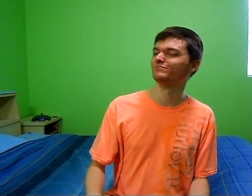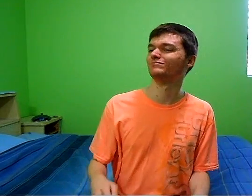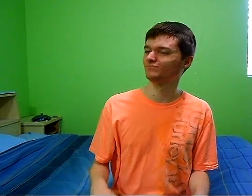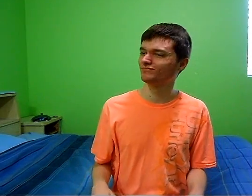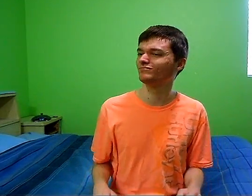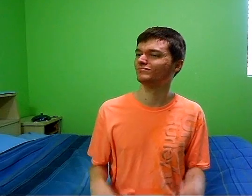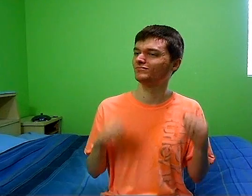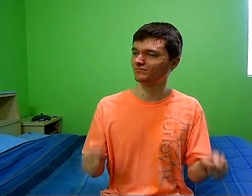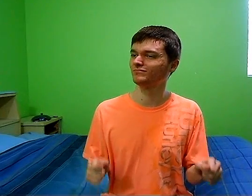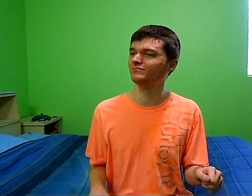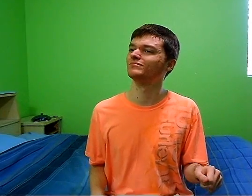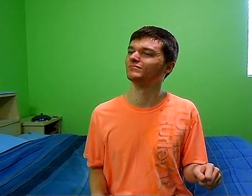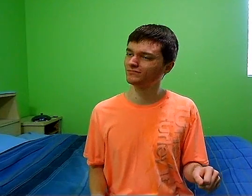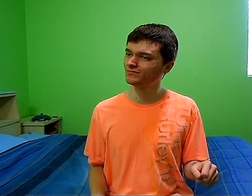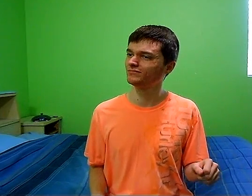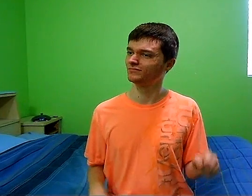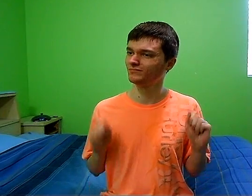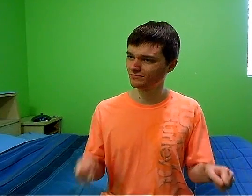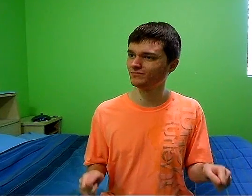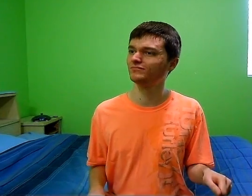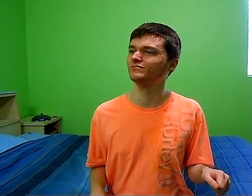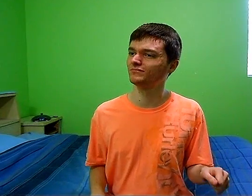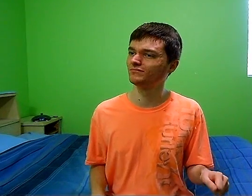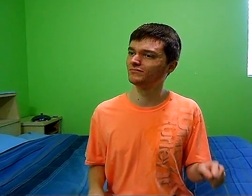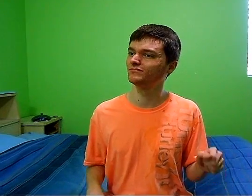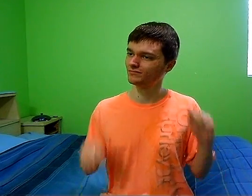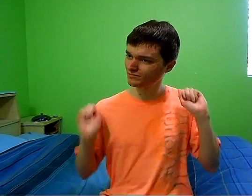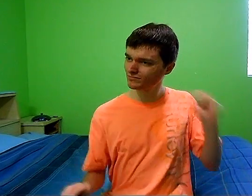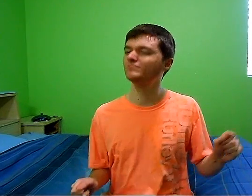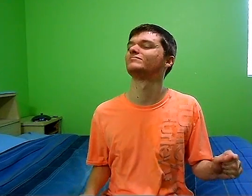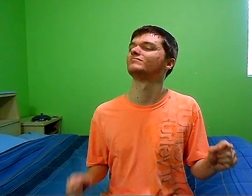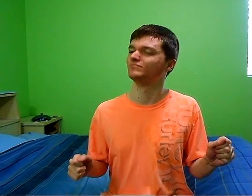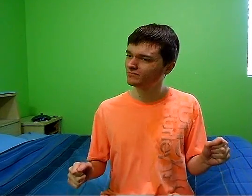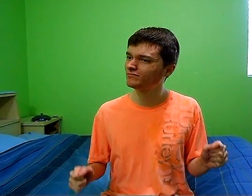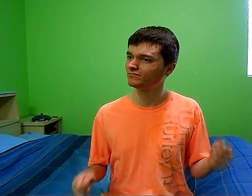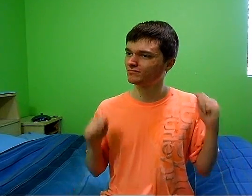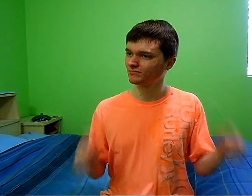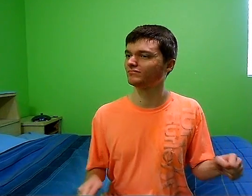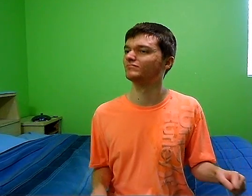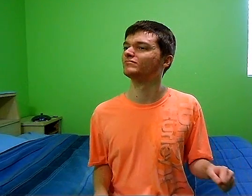feel